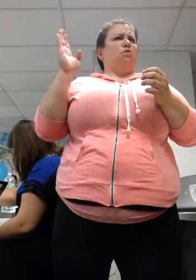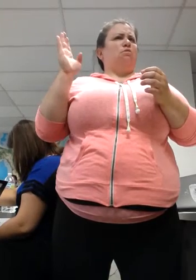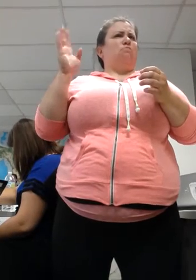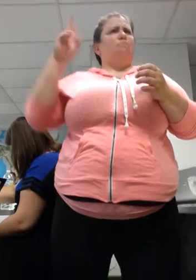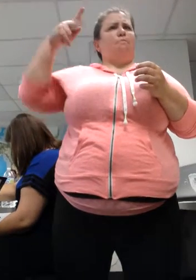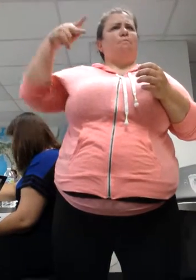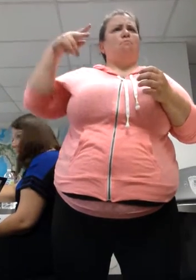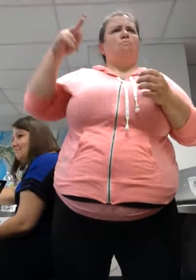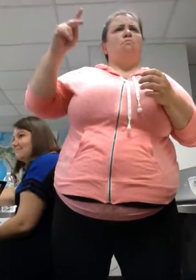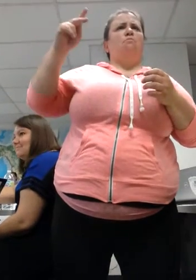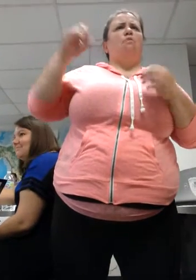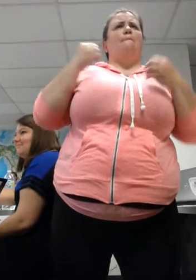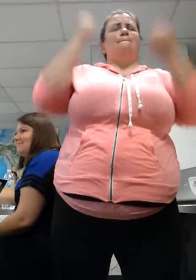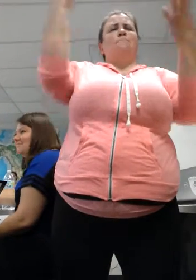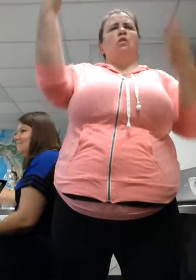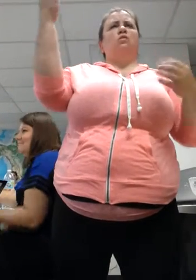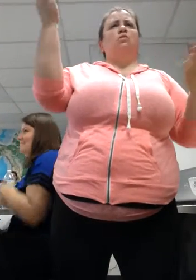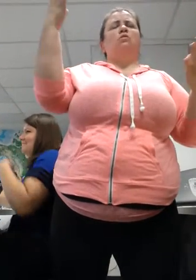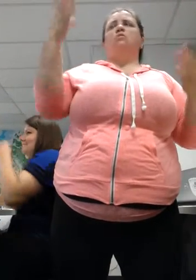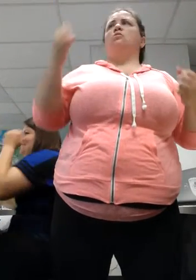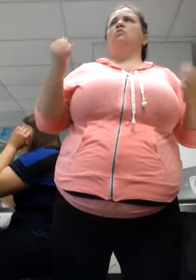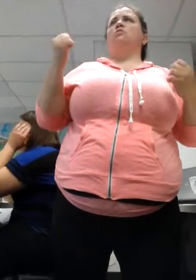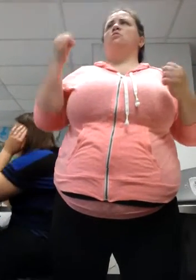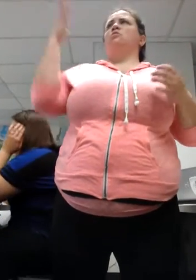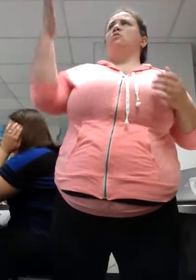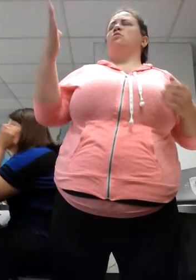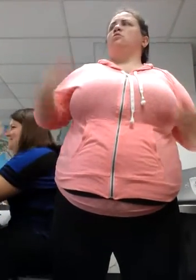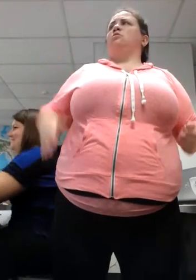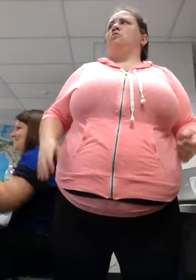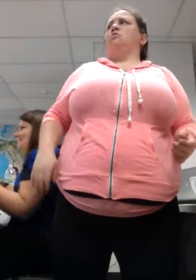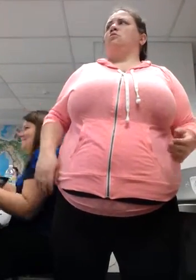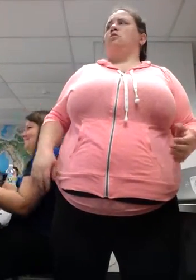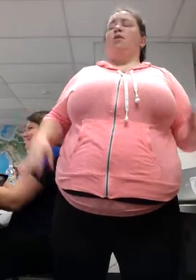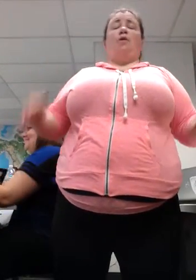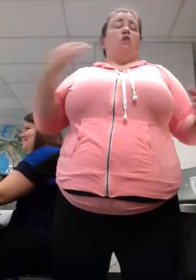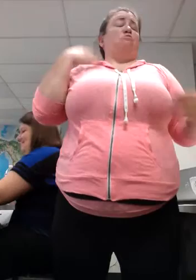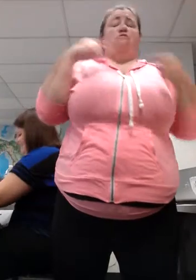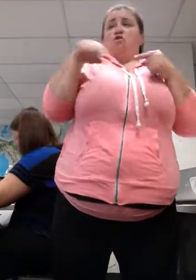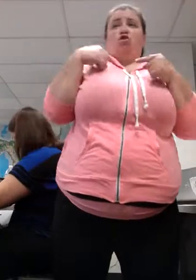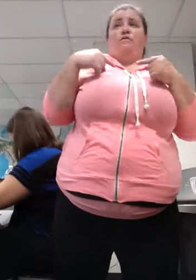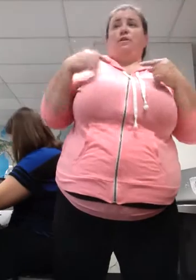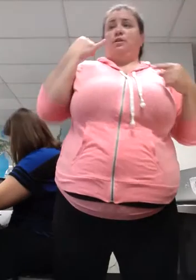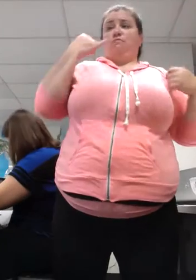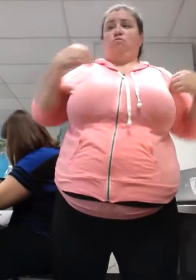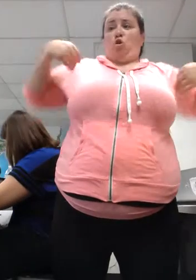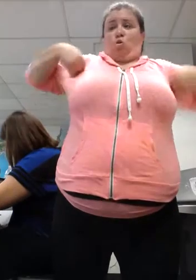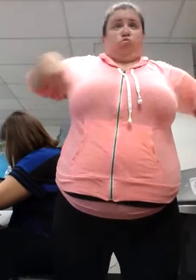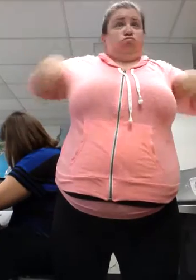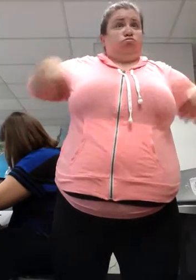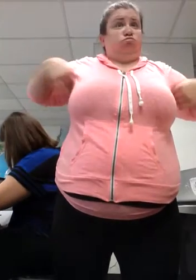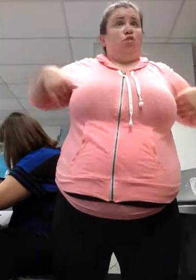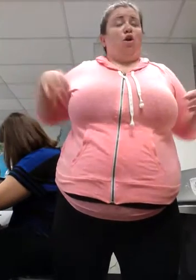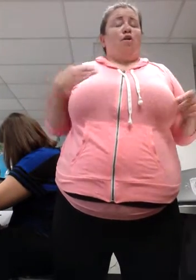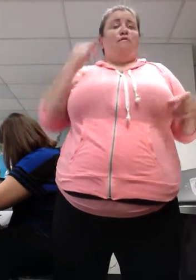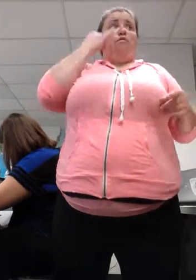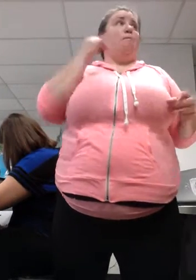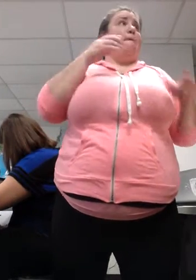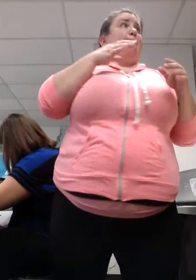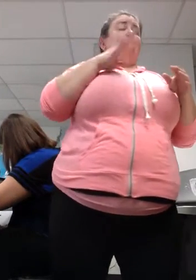I don't care if you are so nervous. If you have giant sweat stains under your arm. If you ran to the bathroom and puked before the interpreting